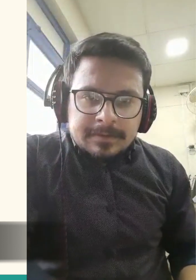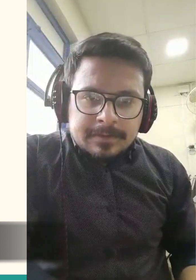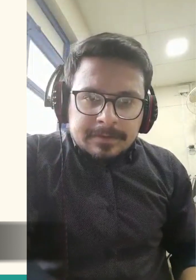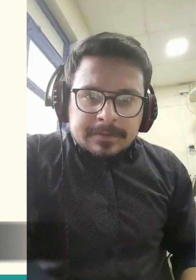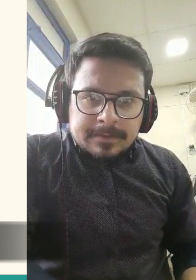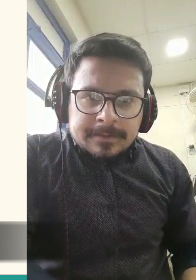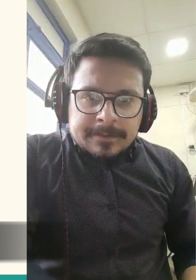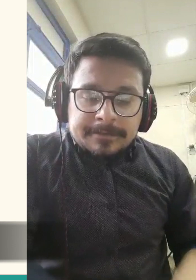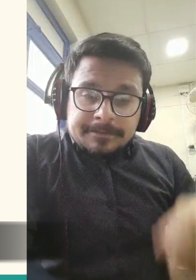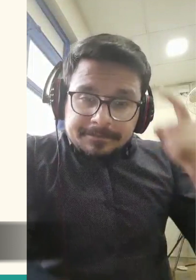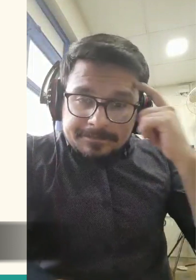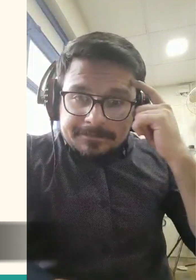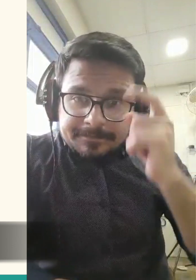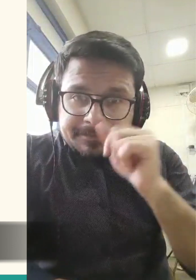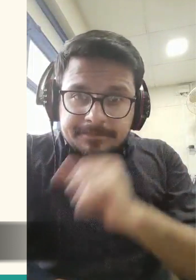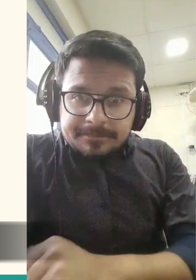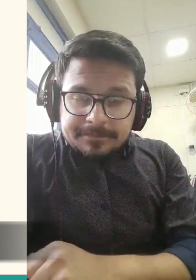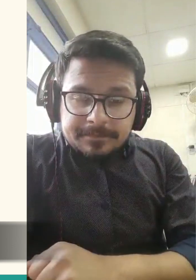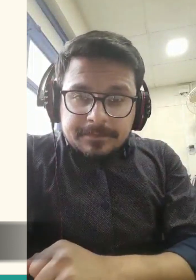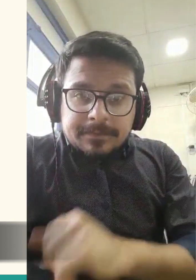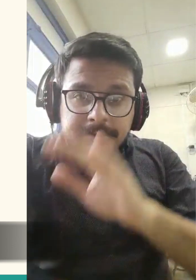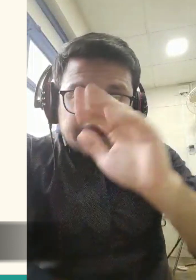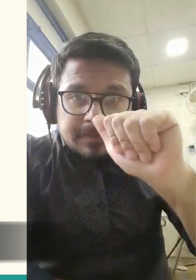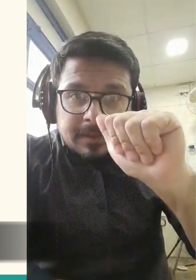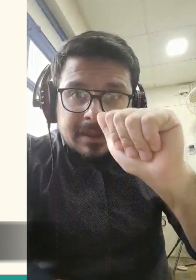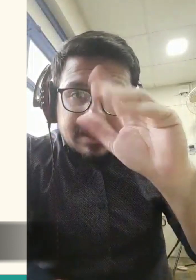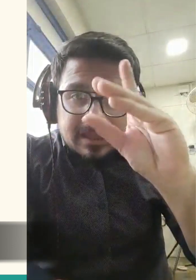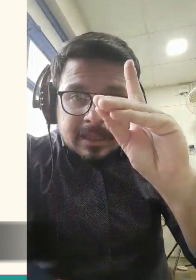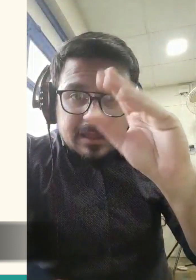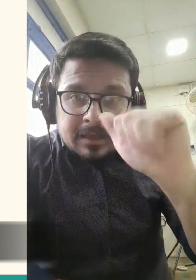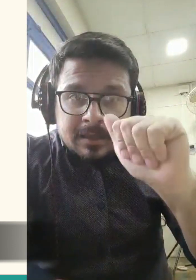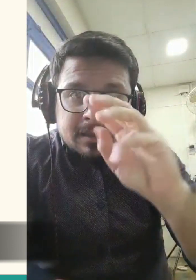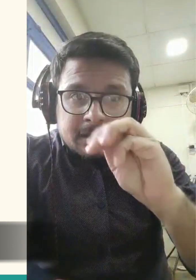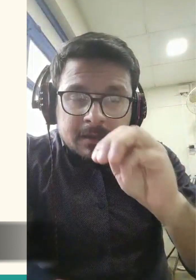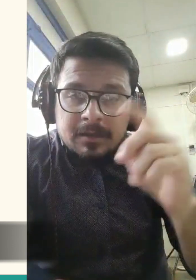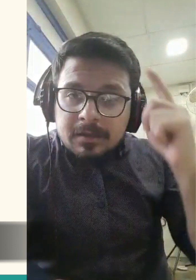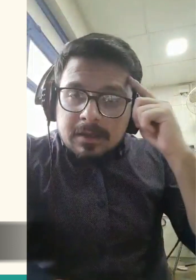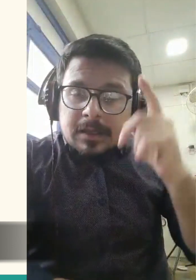I will attack them from their front and back and from the side.